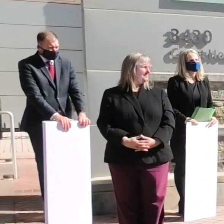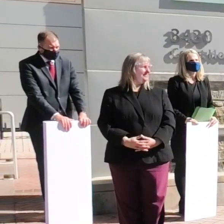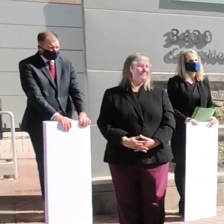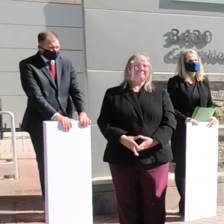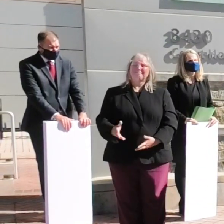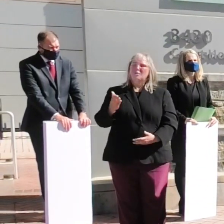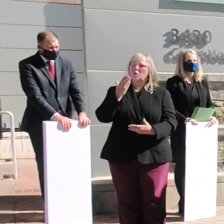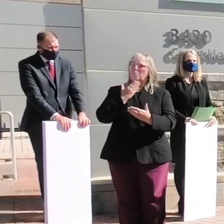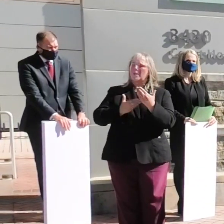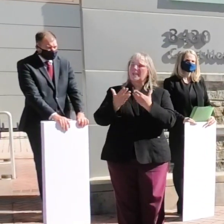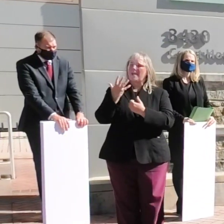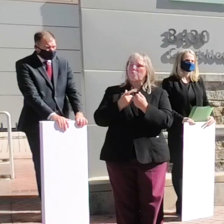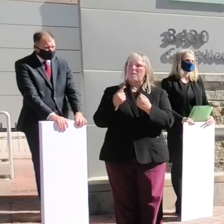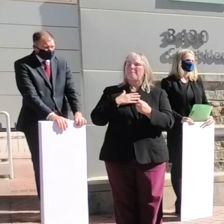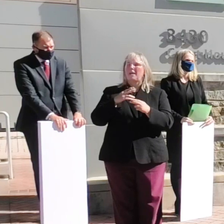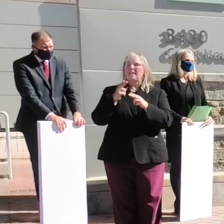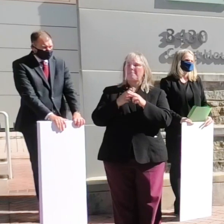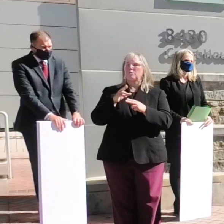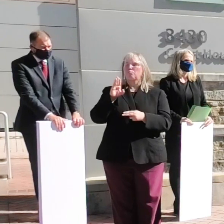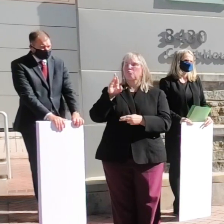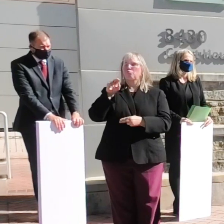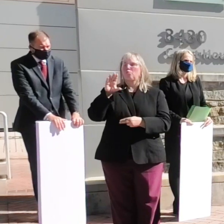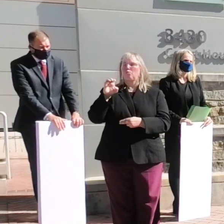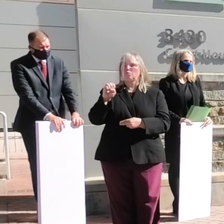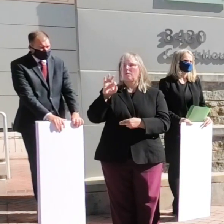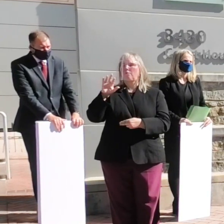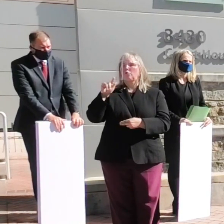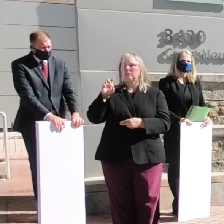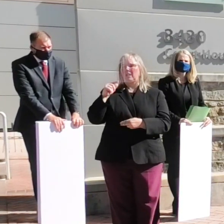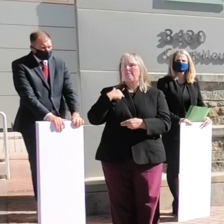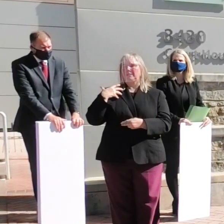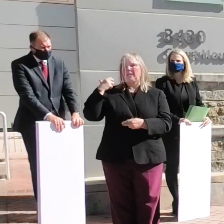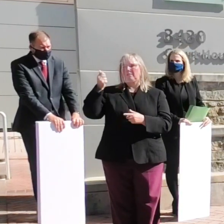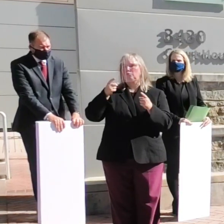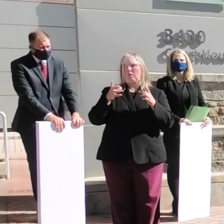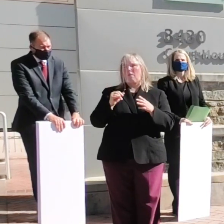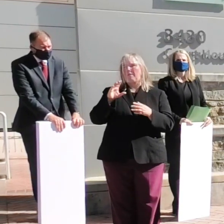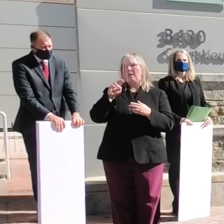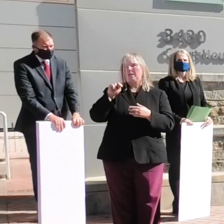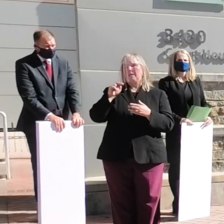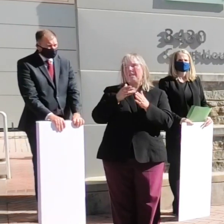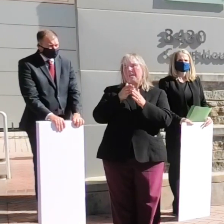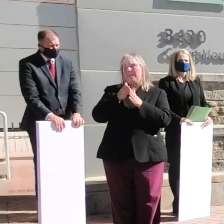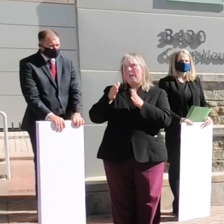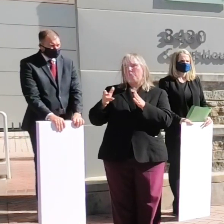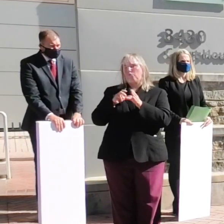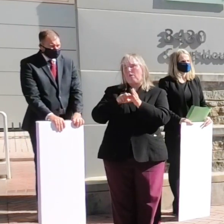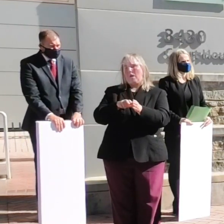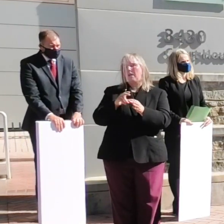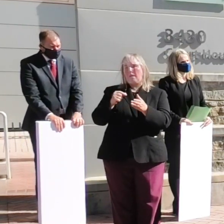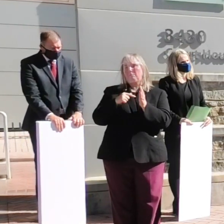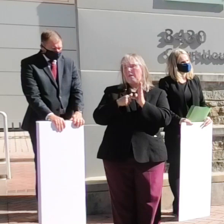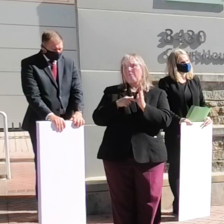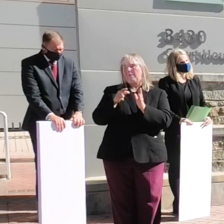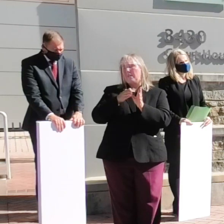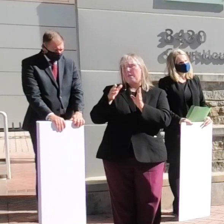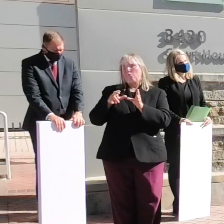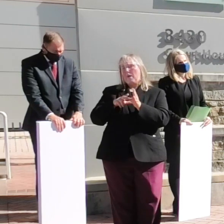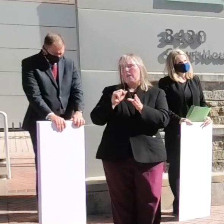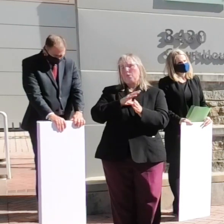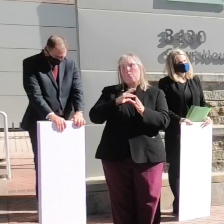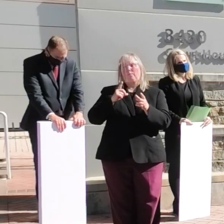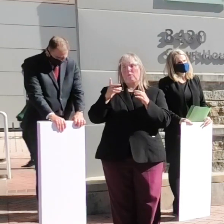Good morning, everyone. My name is Bruce Fulton. I'm the Executive Director of NeighborRide. On behalf of NeighborRide and our Board of Directors, I want to thank